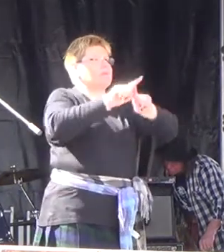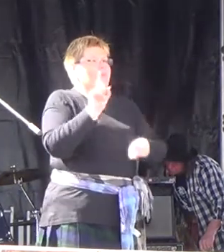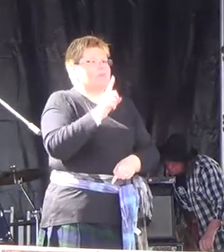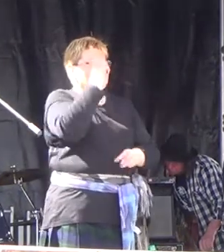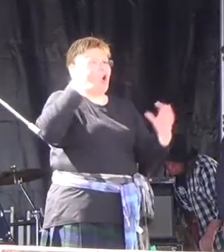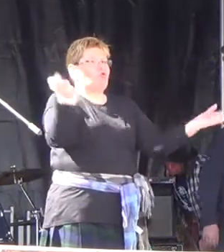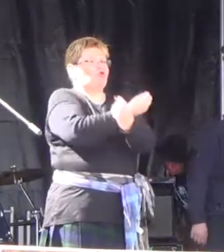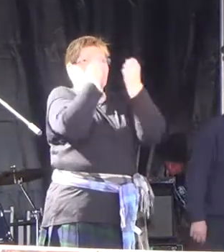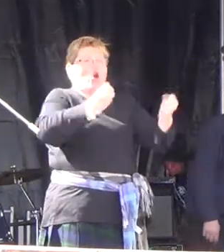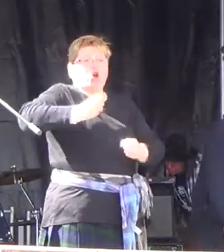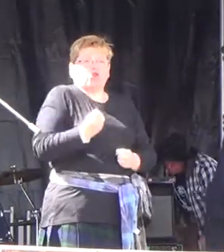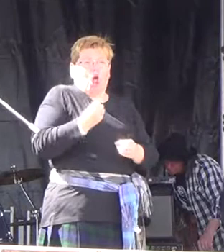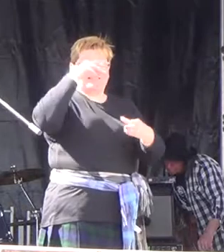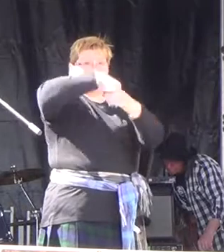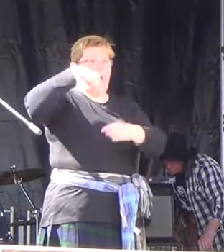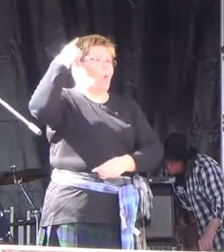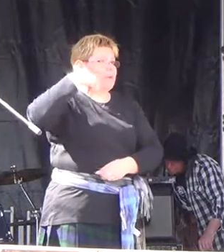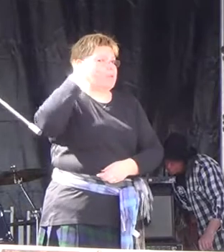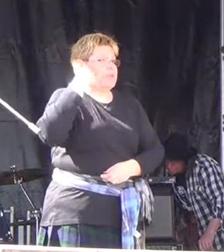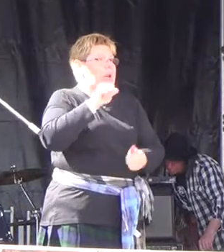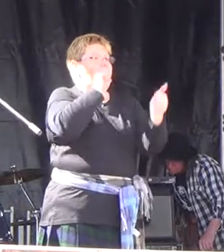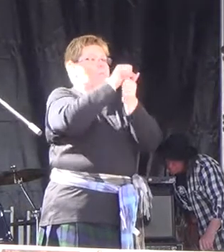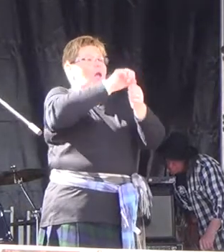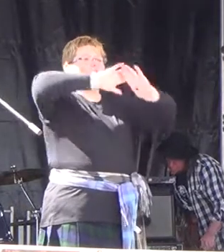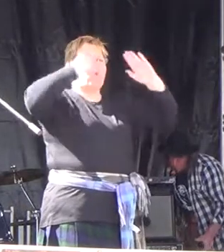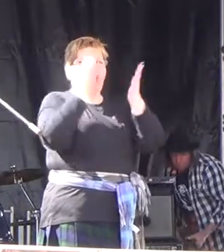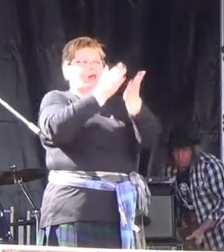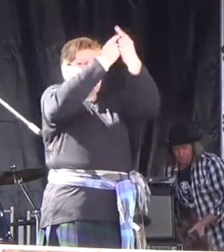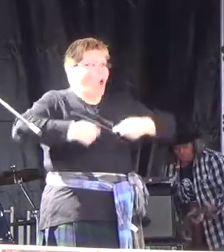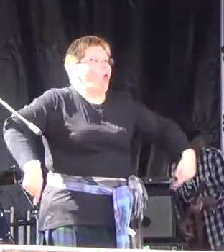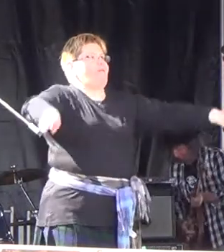stronger Scotland in Westminster and a better world for all of us.